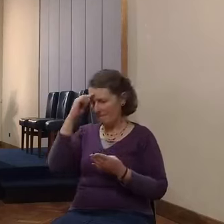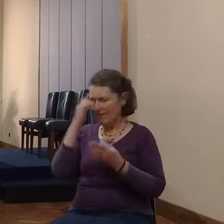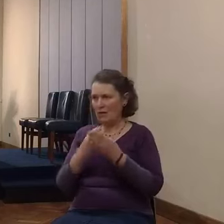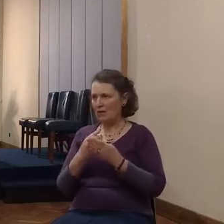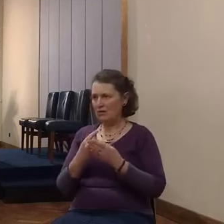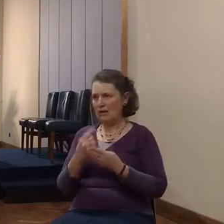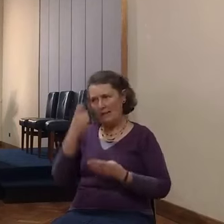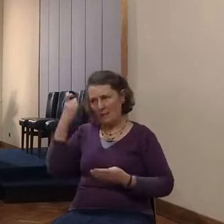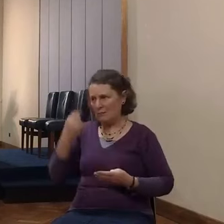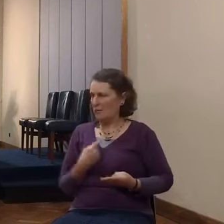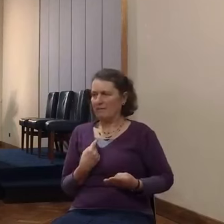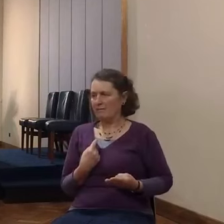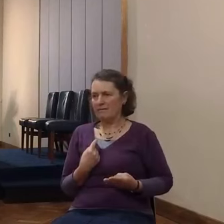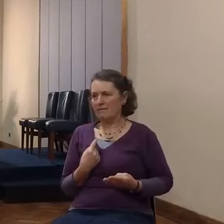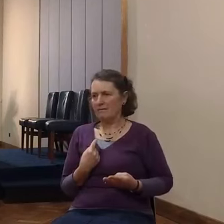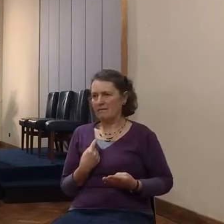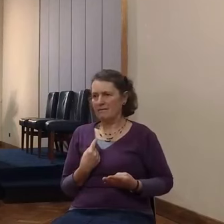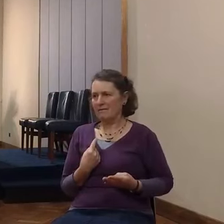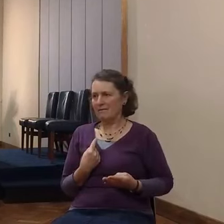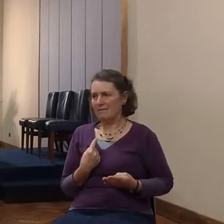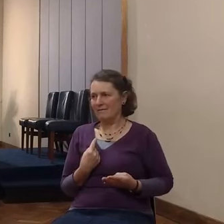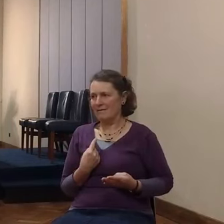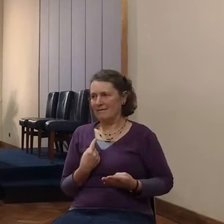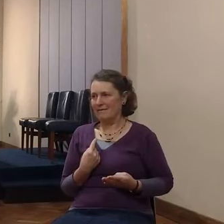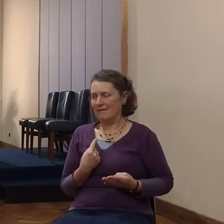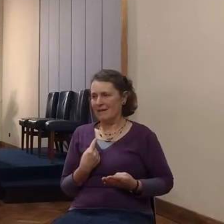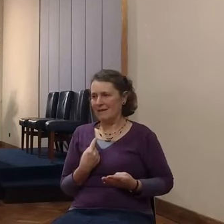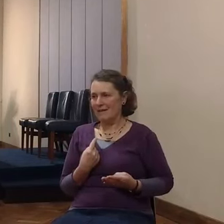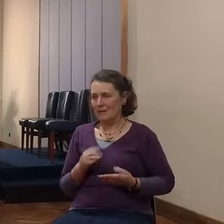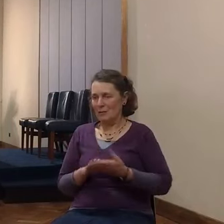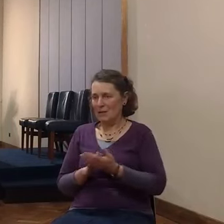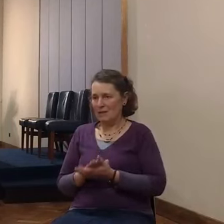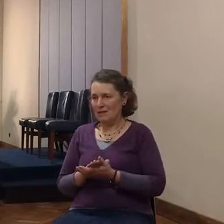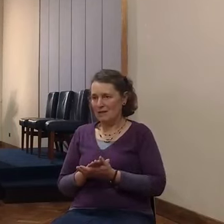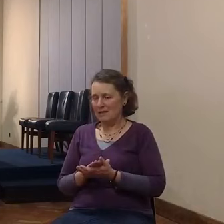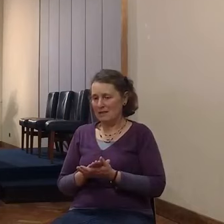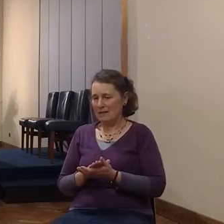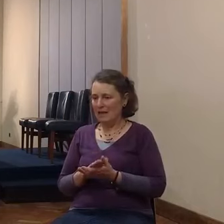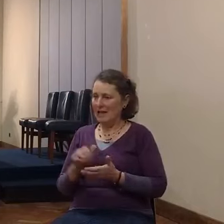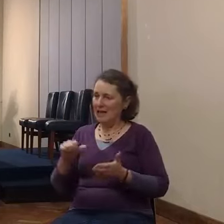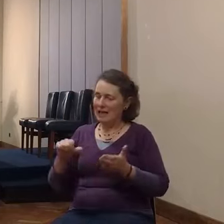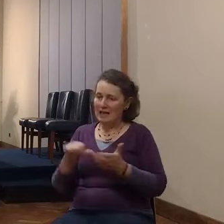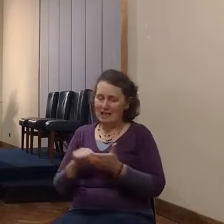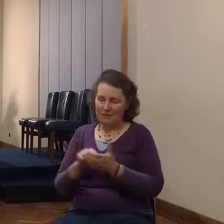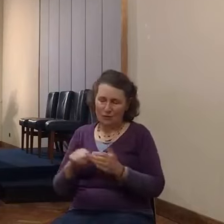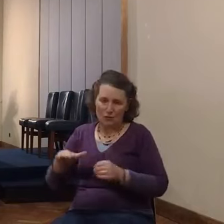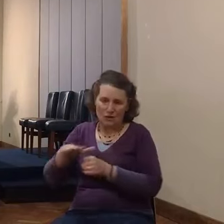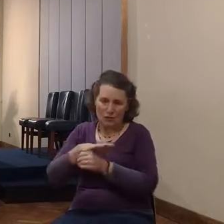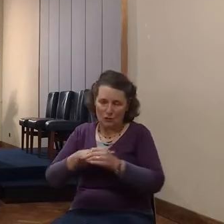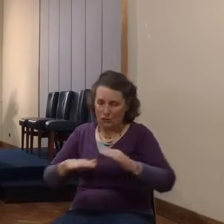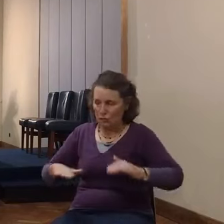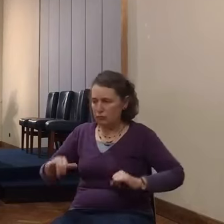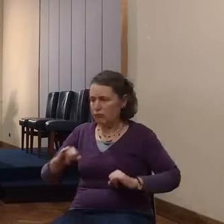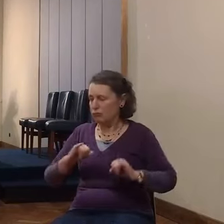example of that. In the middle of all this, in the middle of the mighty narrative